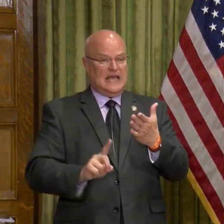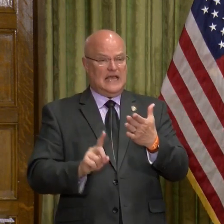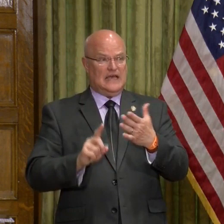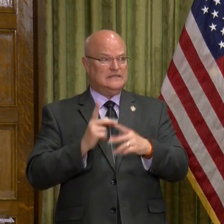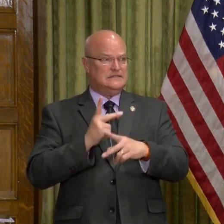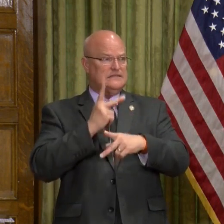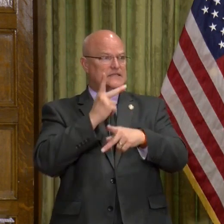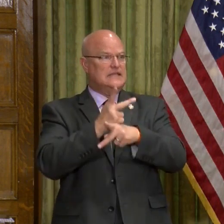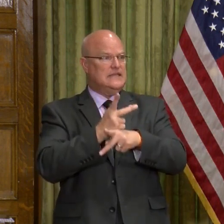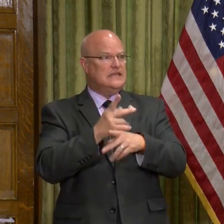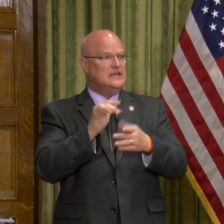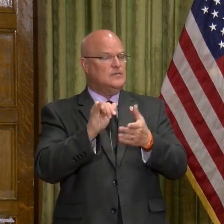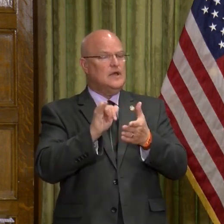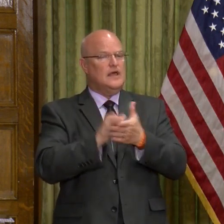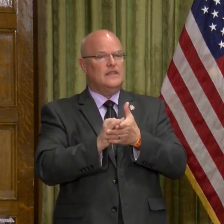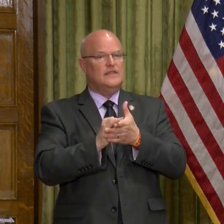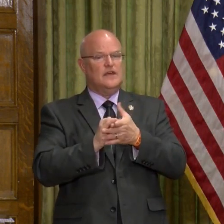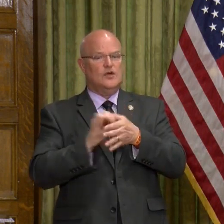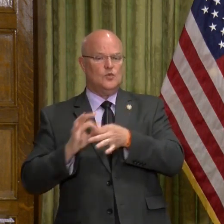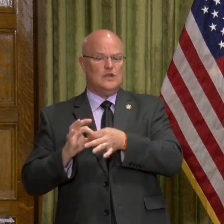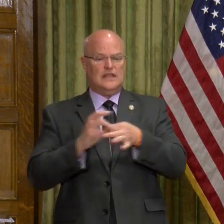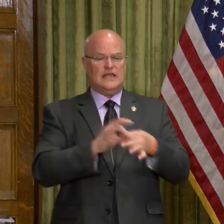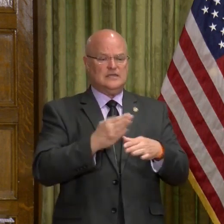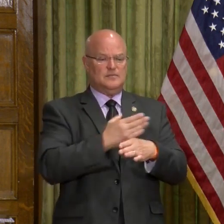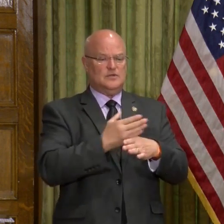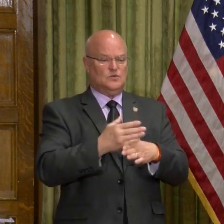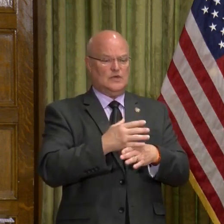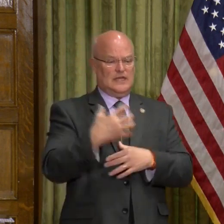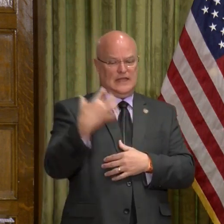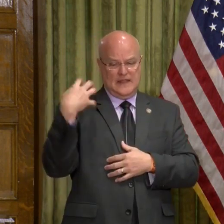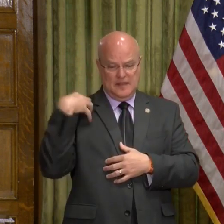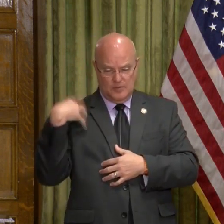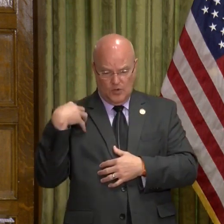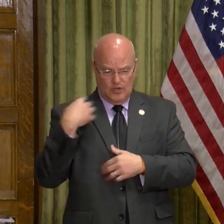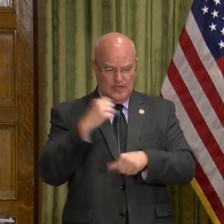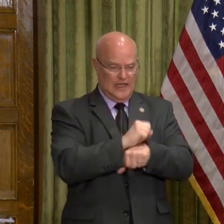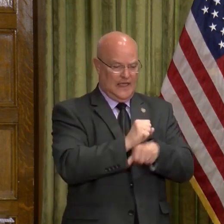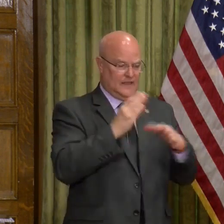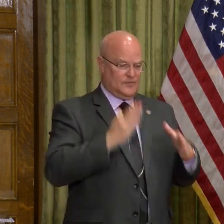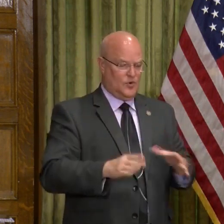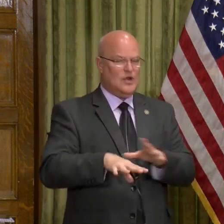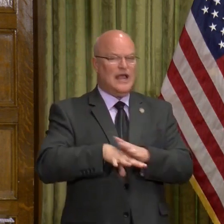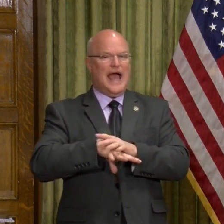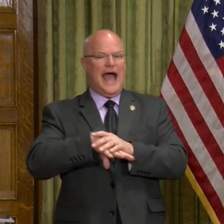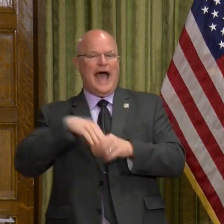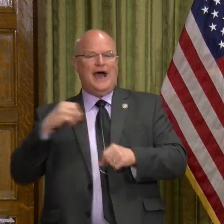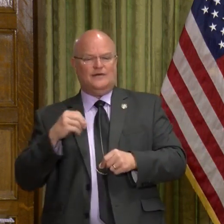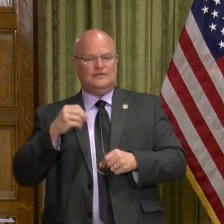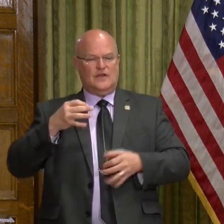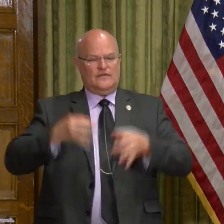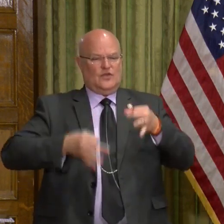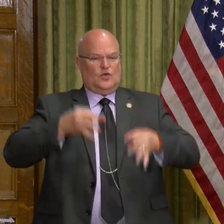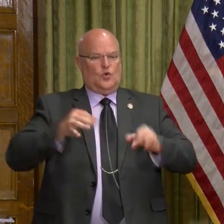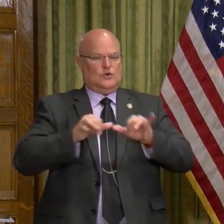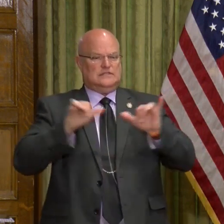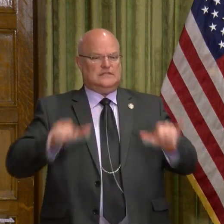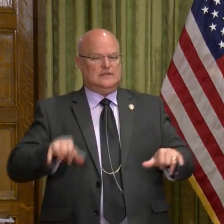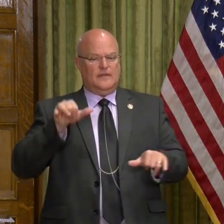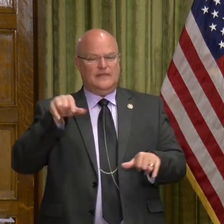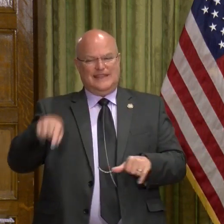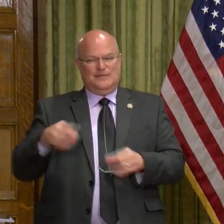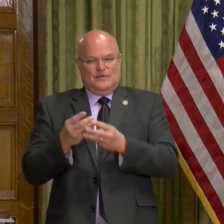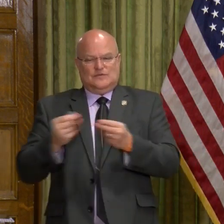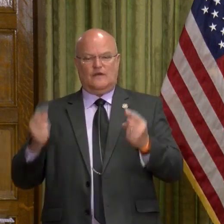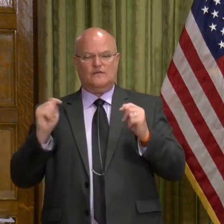the relationship between the employer and the employee out of the court system and where it can be resolved very quickly